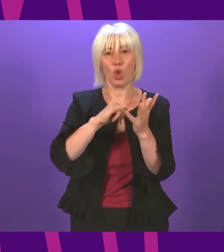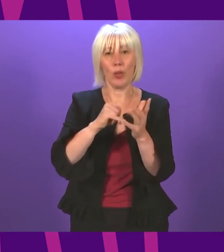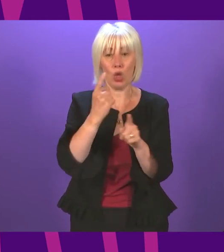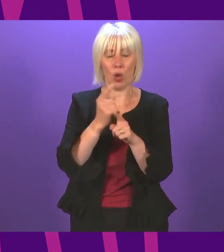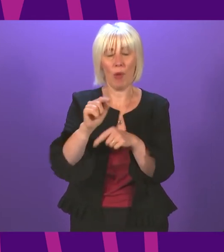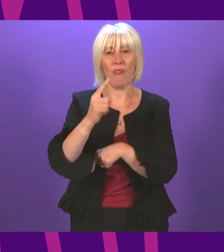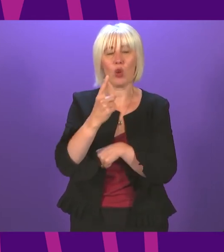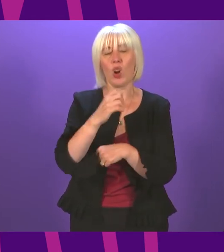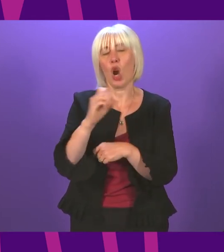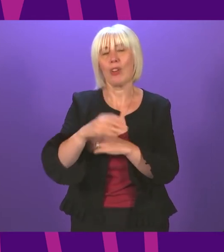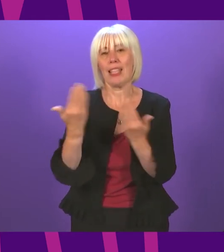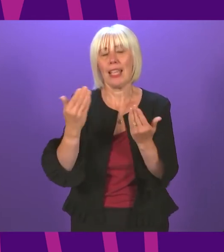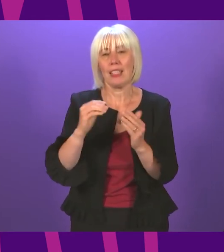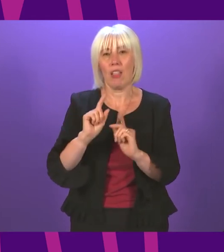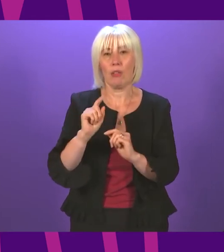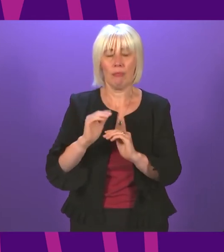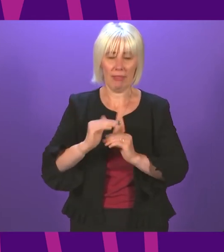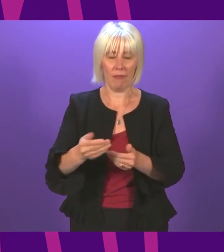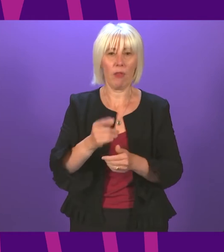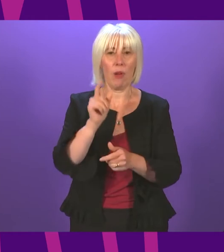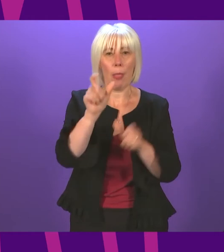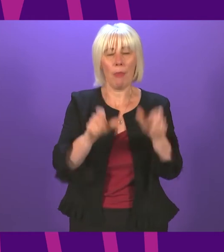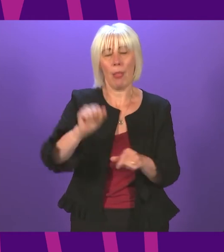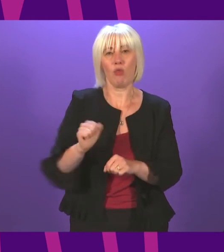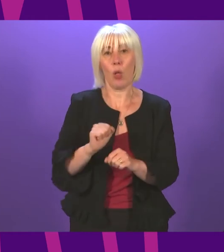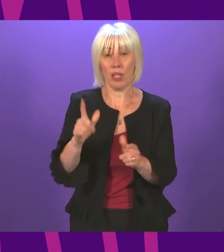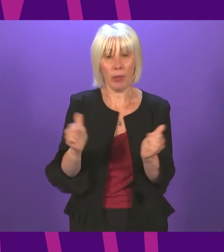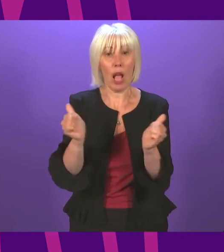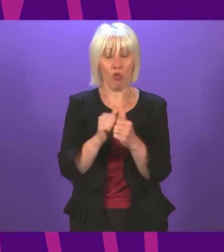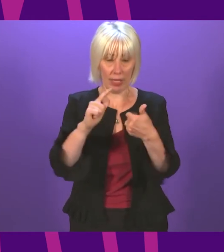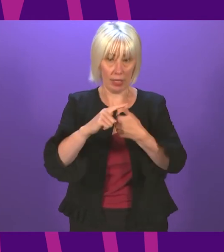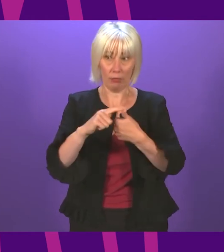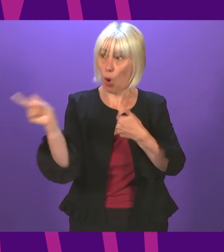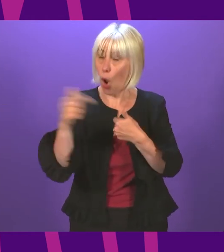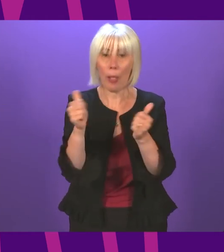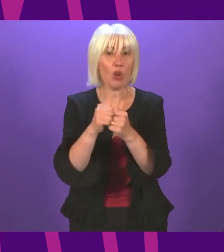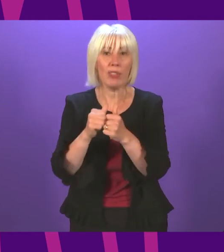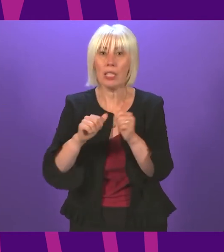days delivering for the people of Scotland be agreed are we all agreed